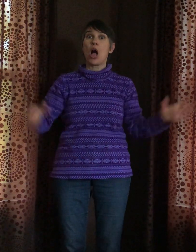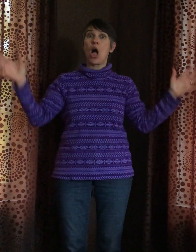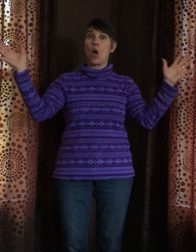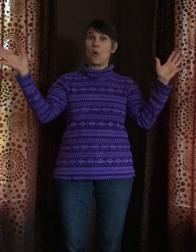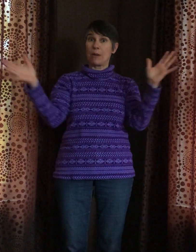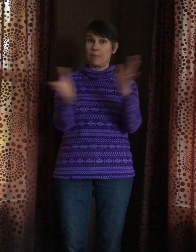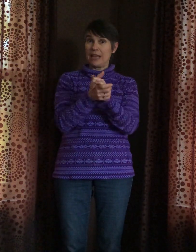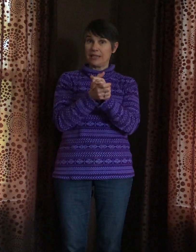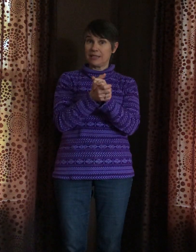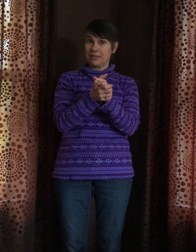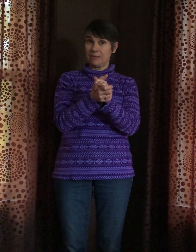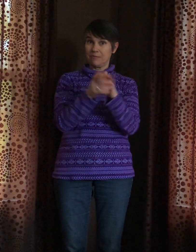all one piece.